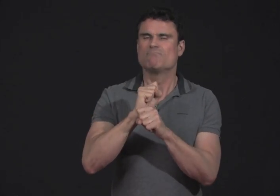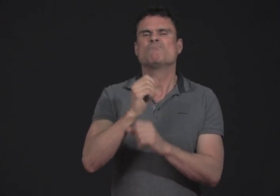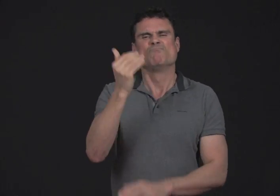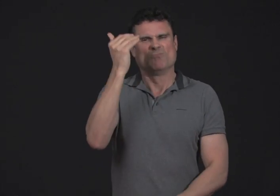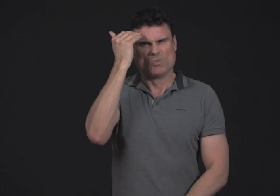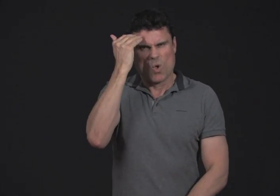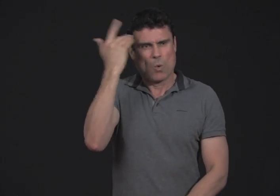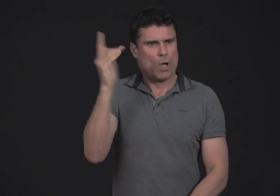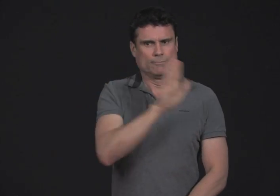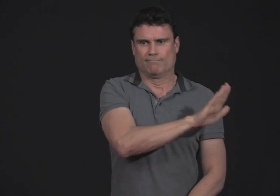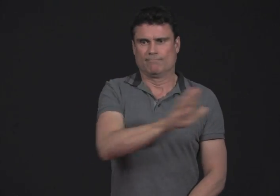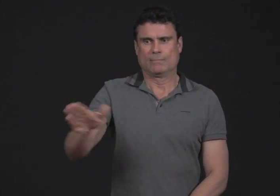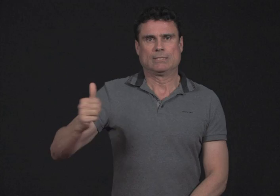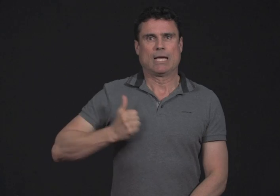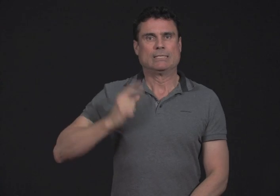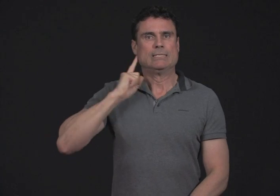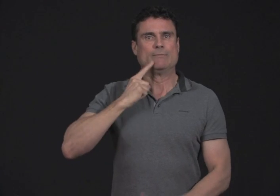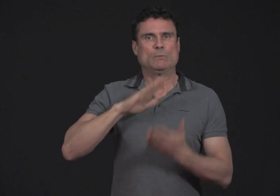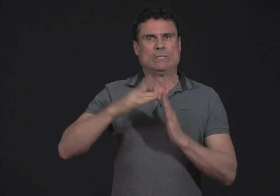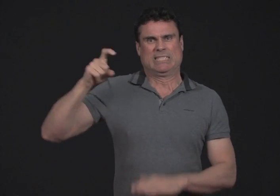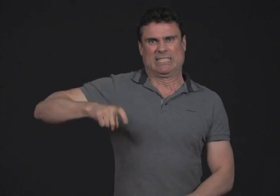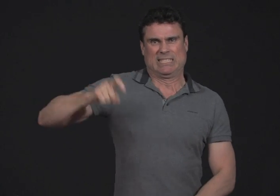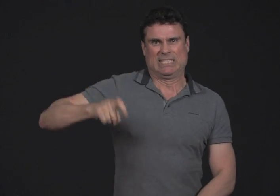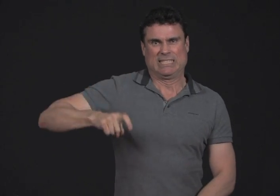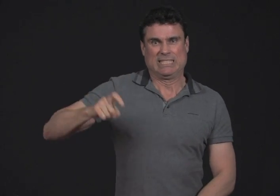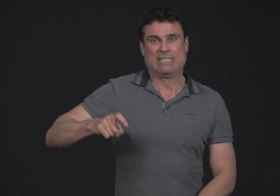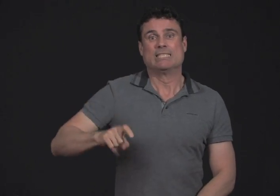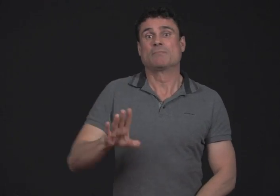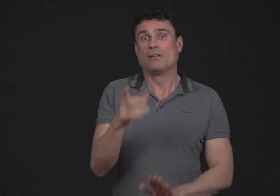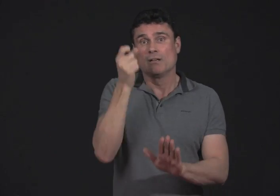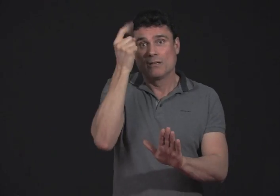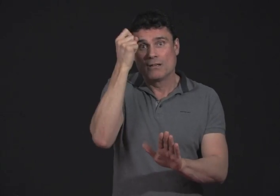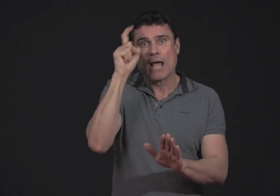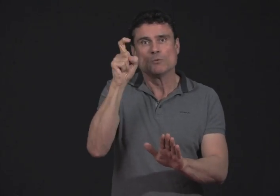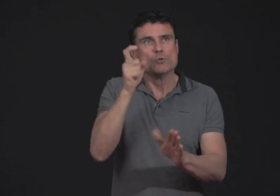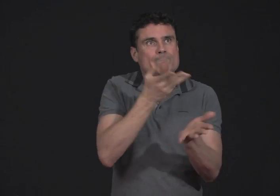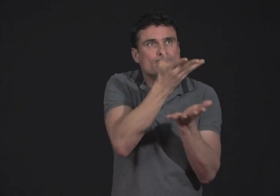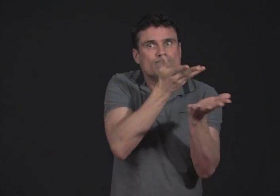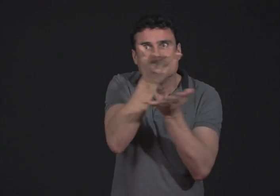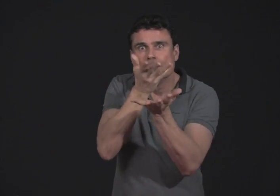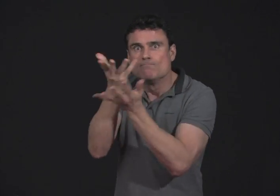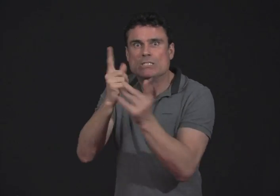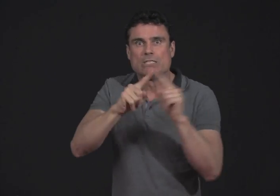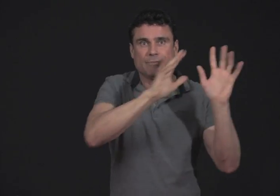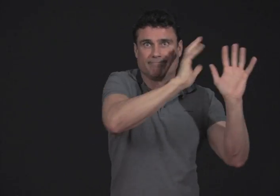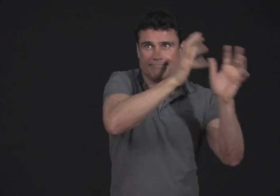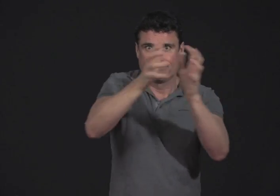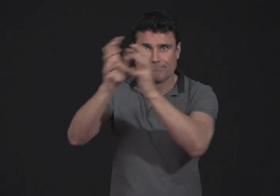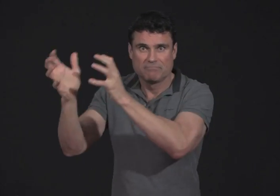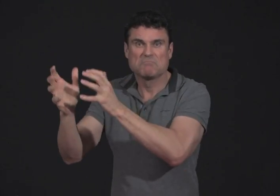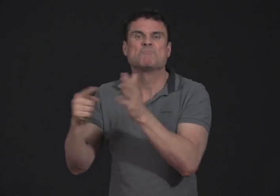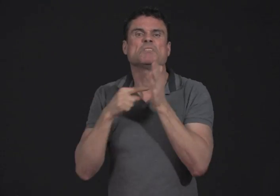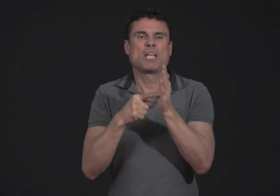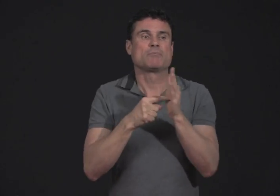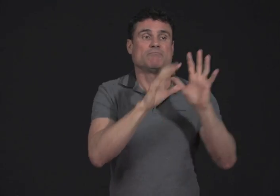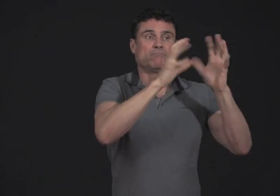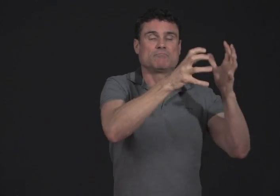The CRTC is well aware of the deaf community's desires and needs for video relay services. Currently,